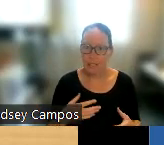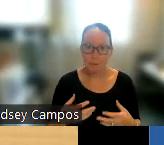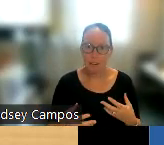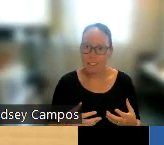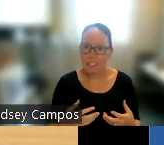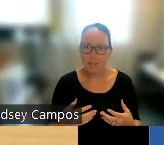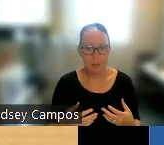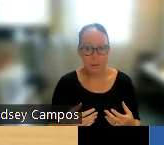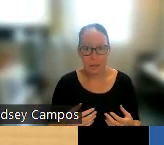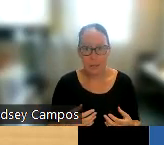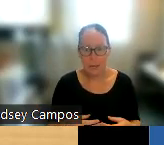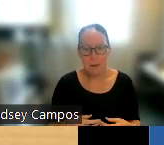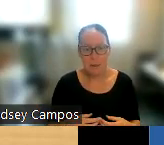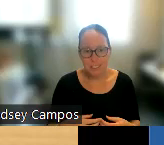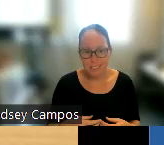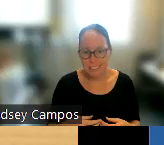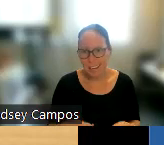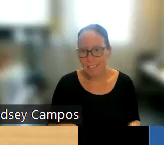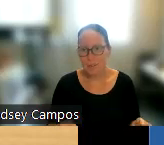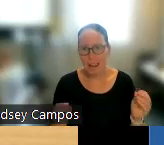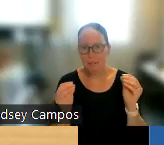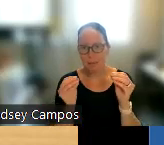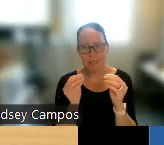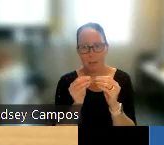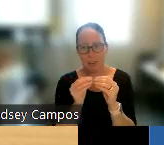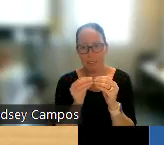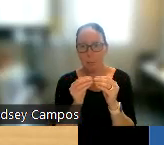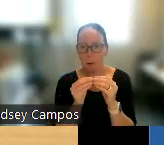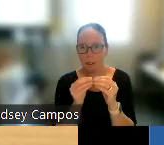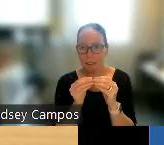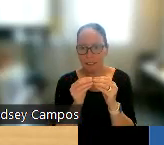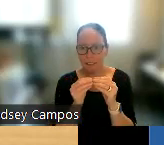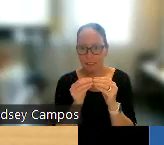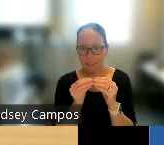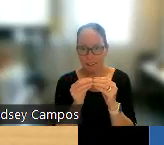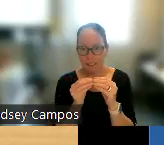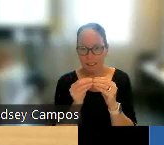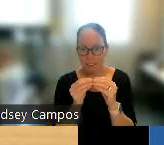have experienced these or know these, but just in case, you know, we have our basics. We have more.